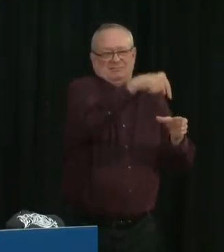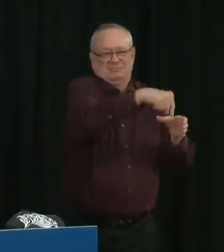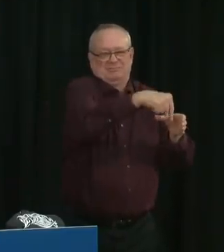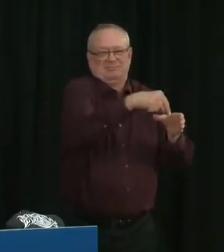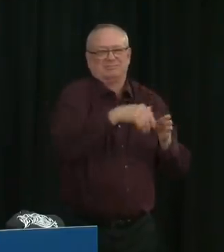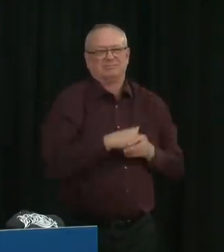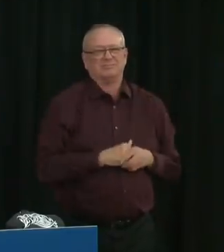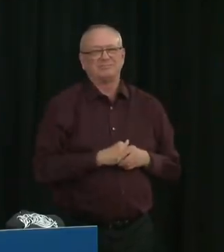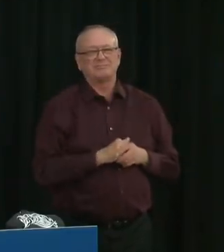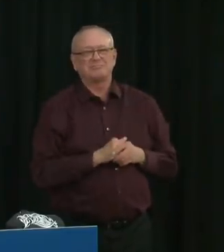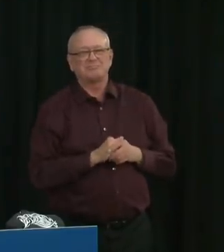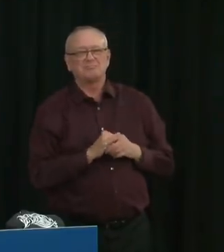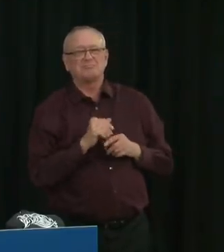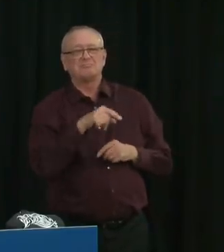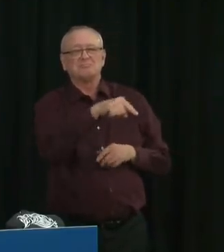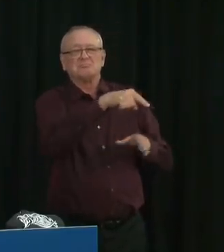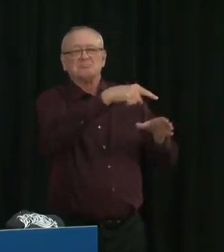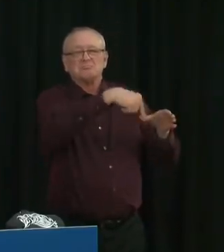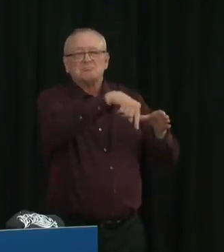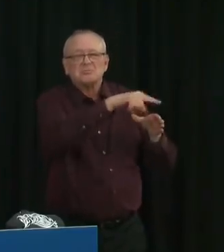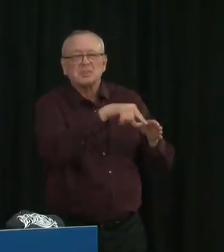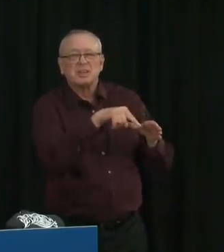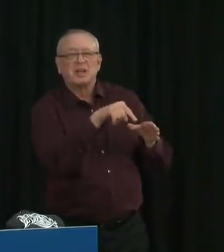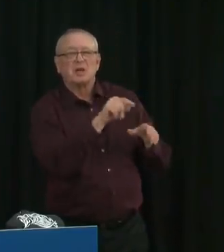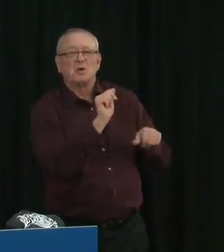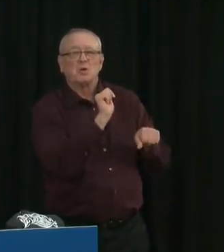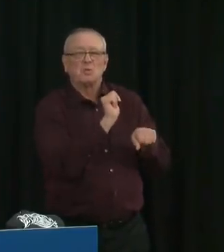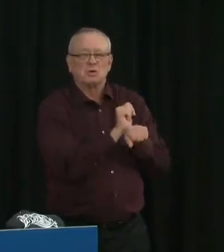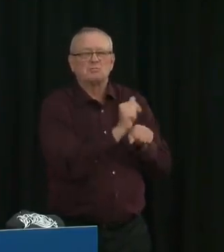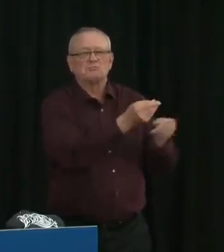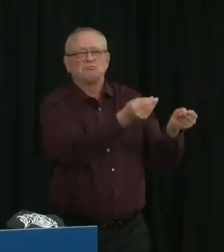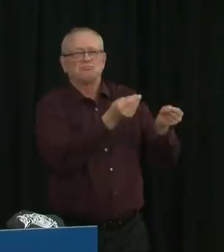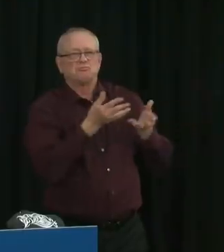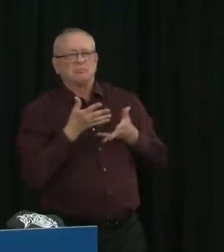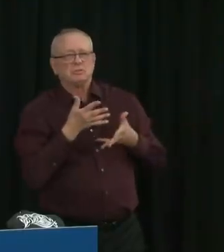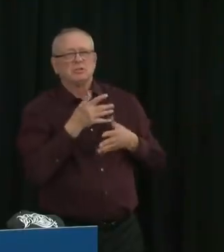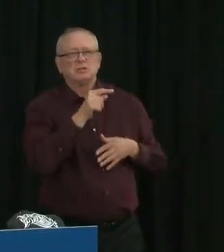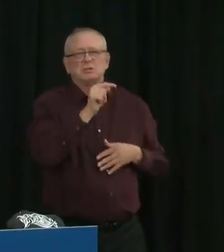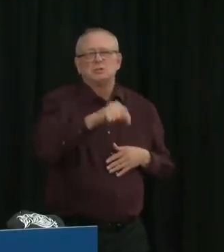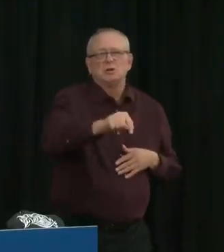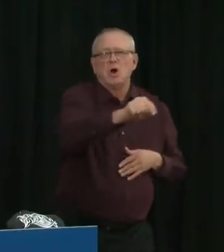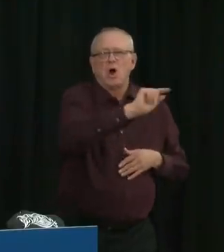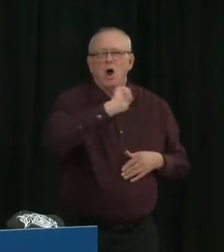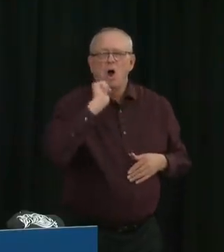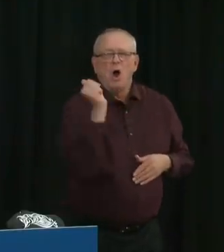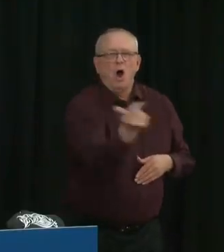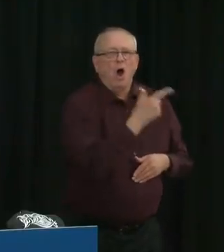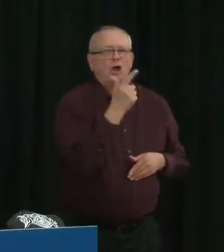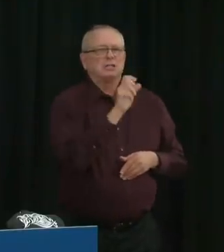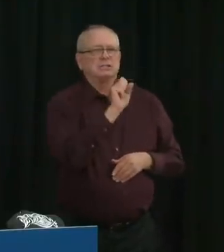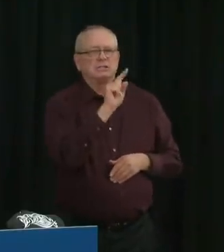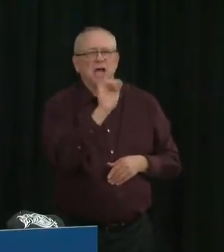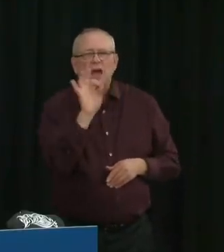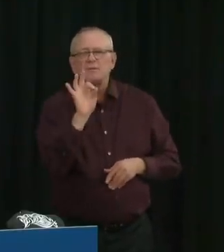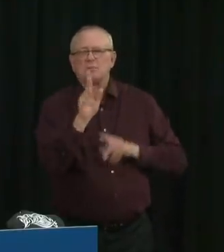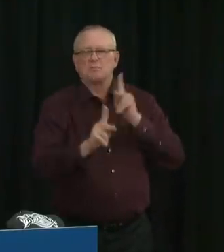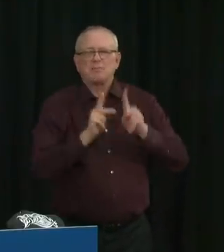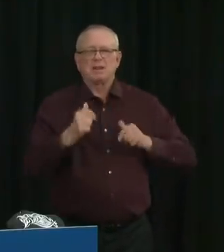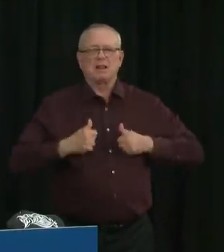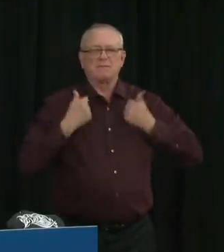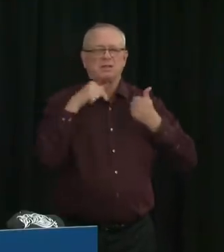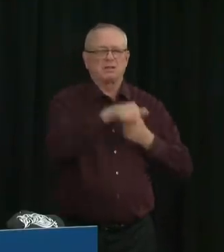me that all residents and patients on the affected units, and all staff who have worked on these units, have been tested.